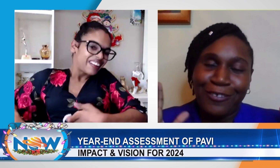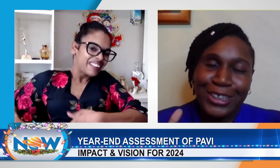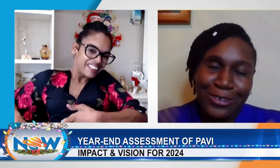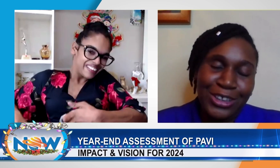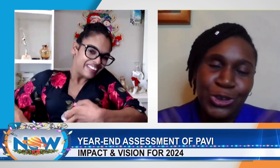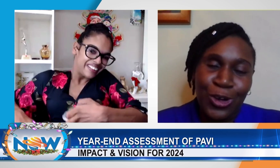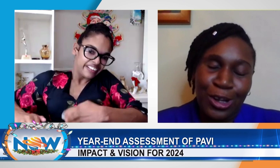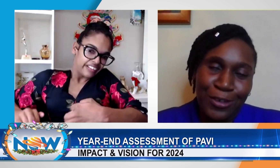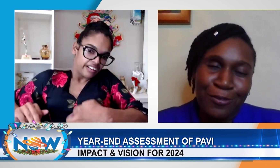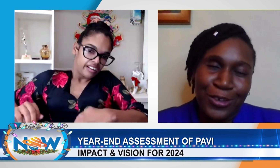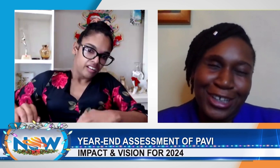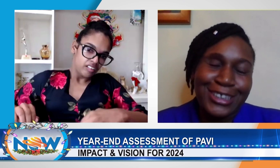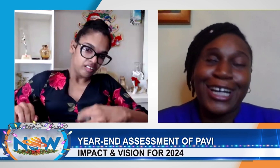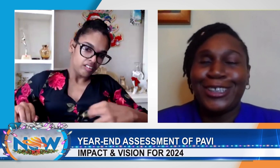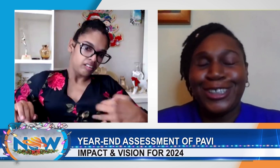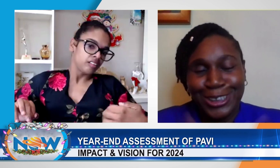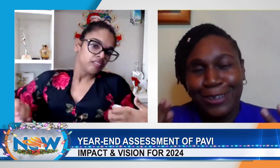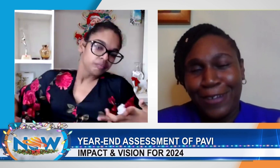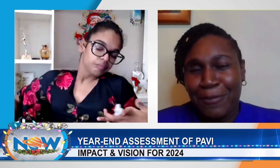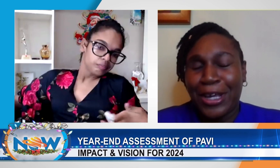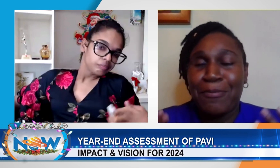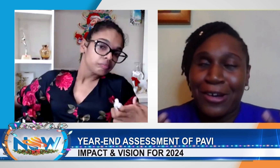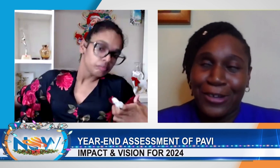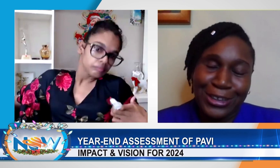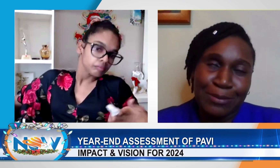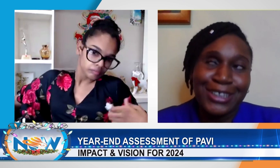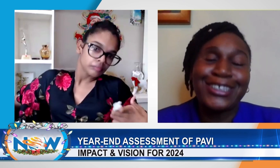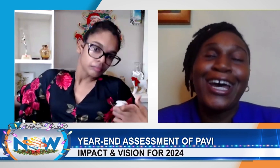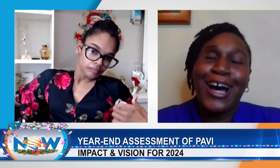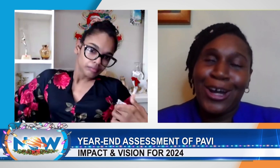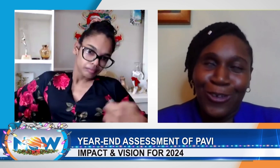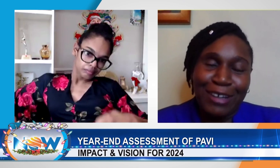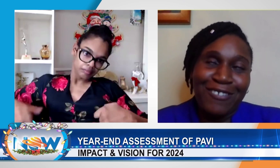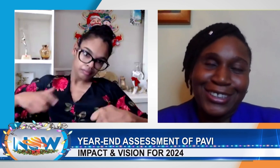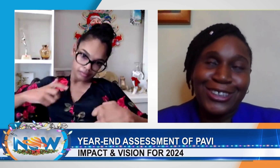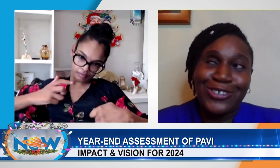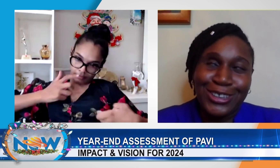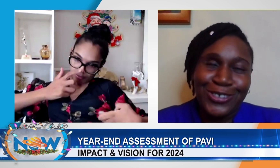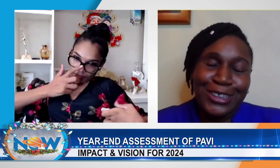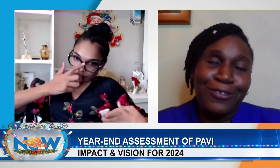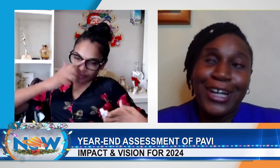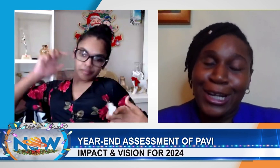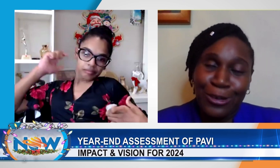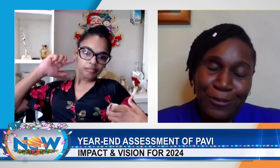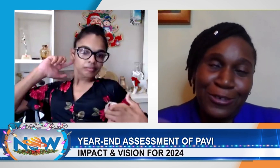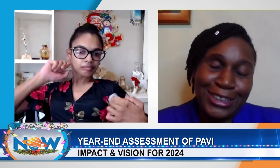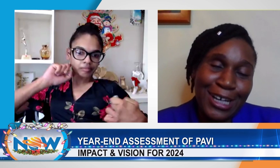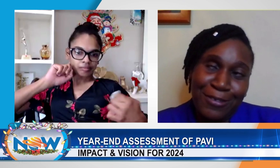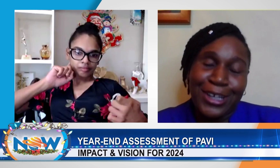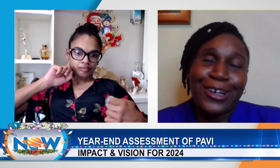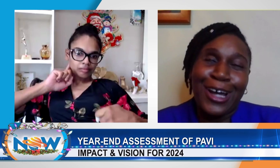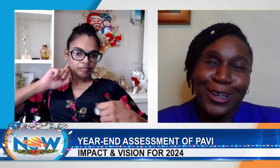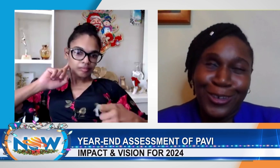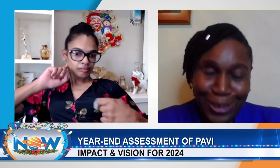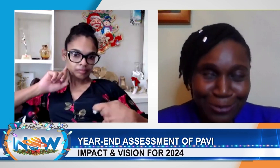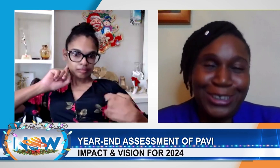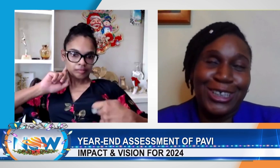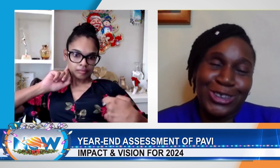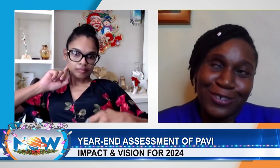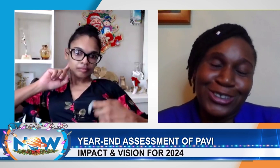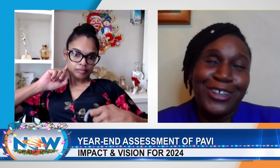Shamla, and we want to wish all of your viewers and the TTT family a Merry Christmas, and all the best in 2024, and I look forward to having a